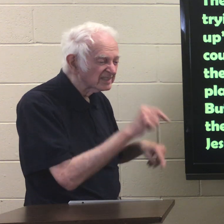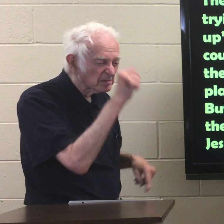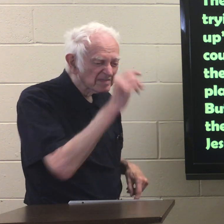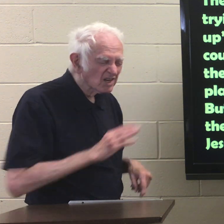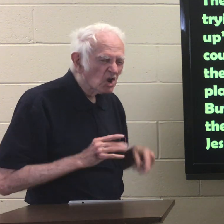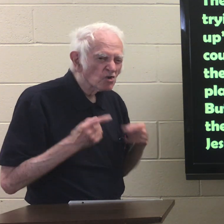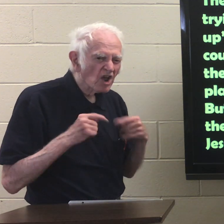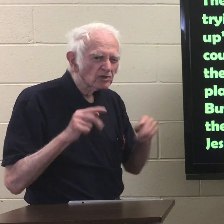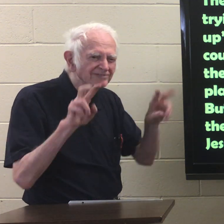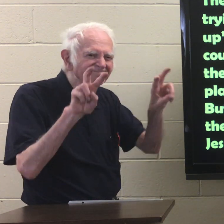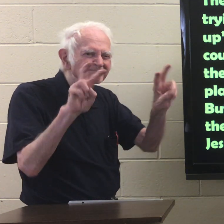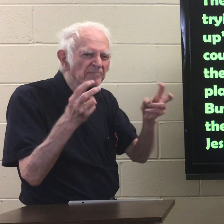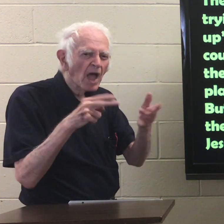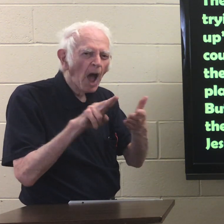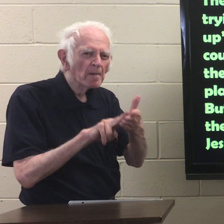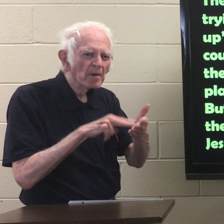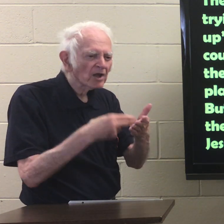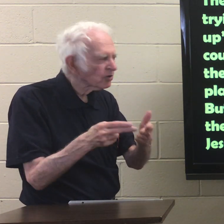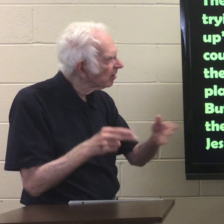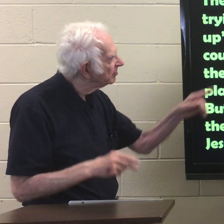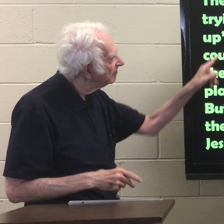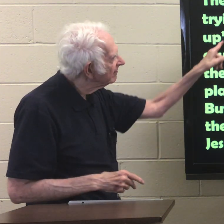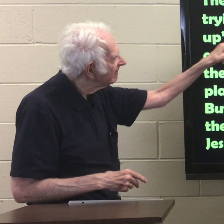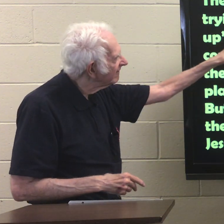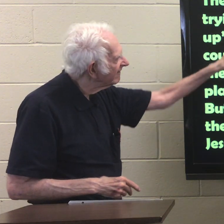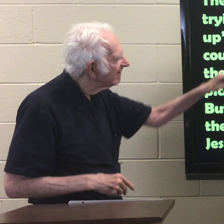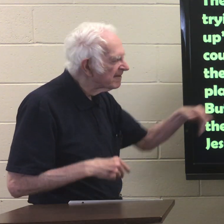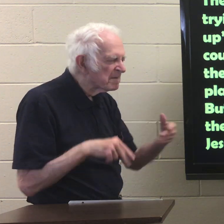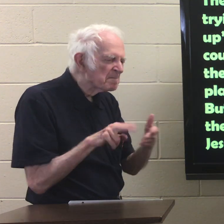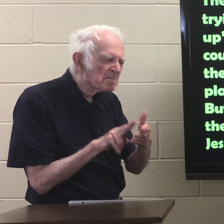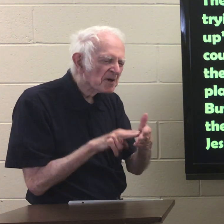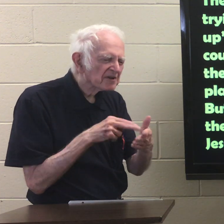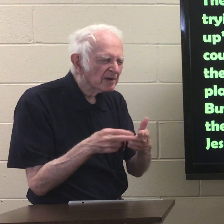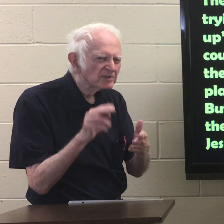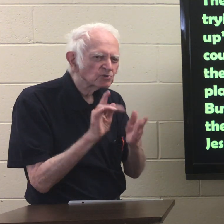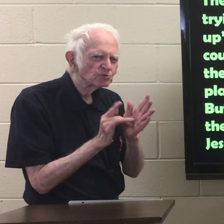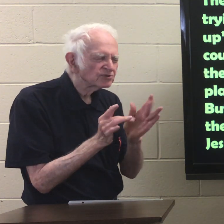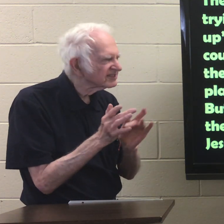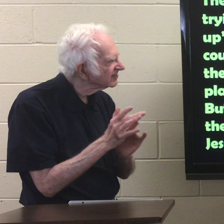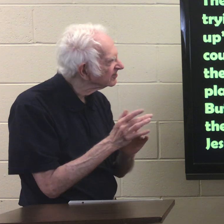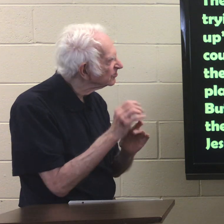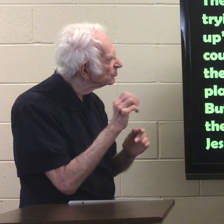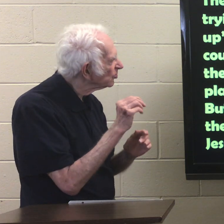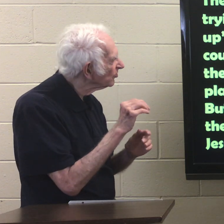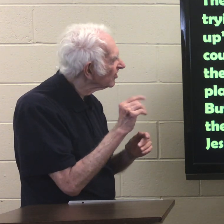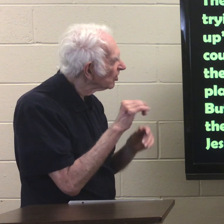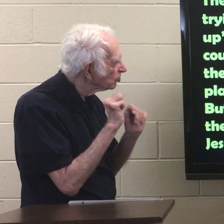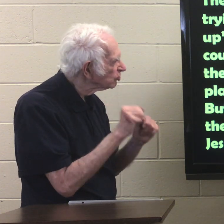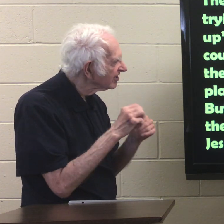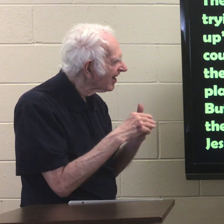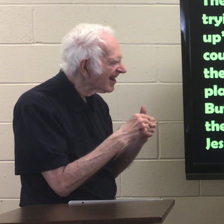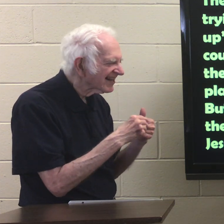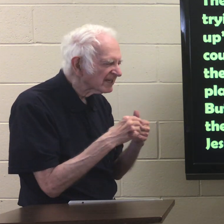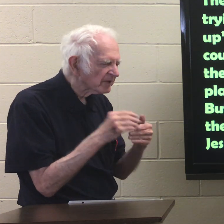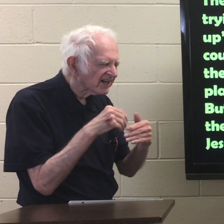These men were trying to better up Jesus so they could lead him into the trap